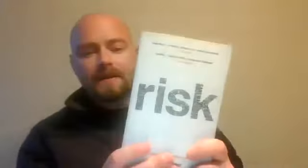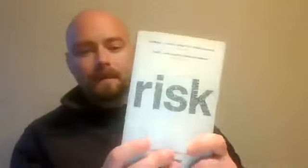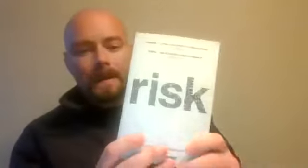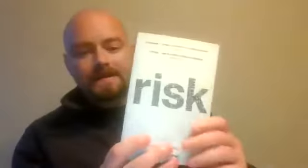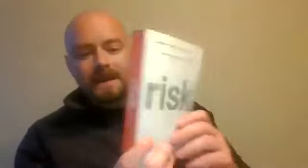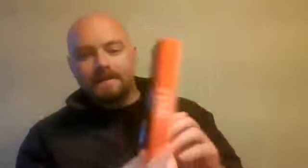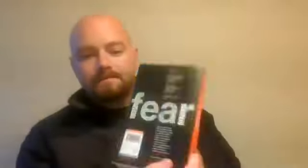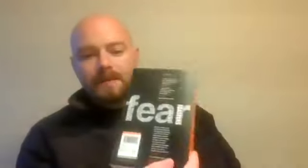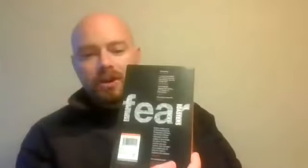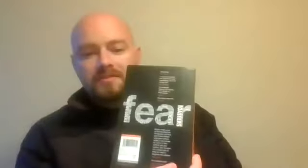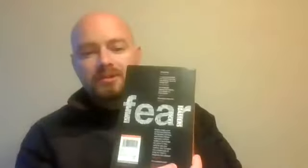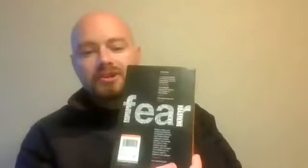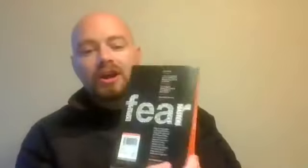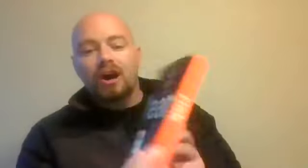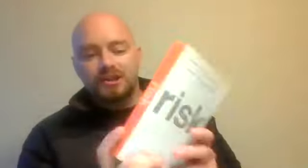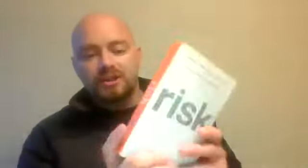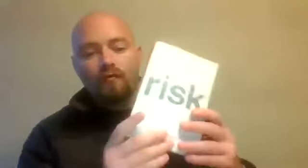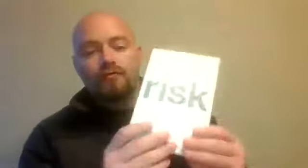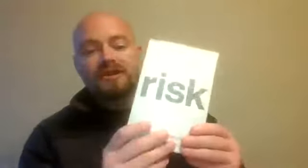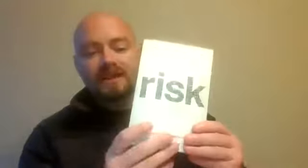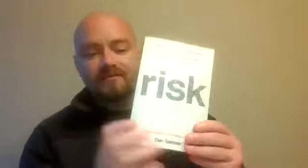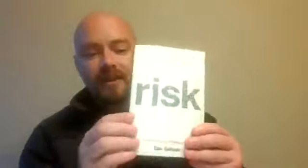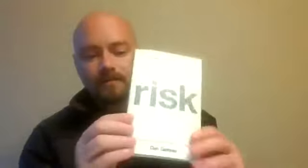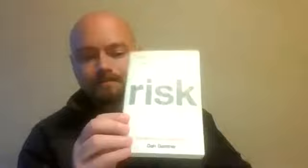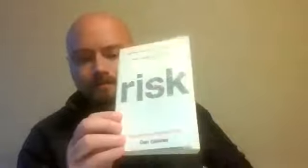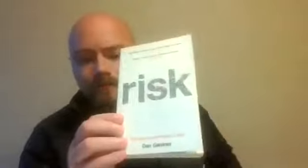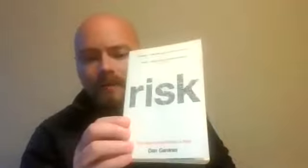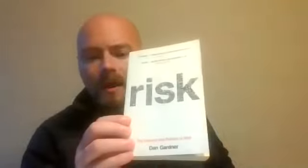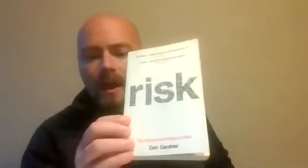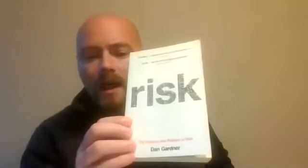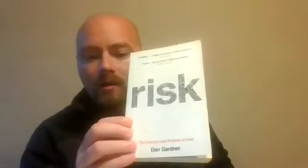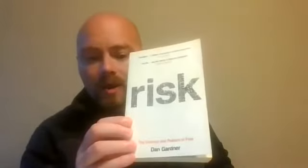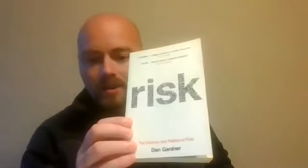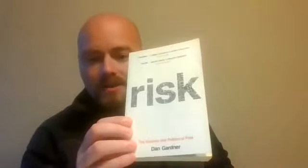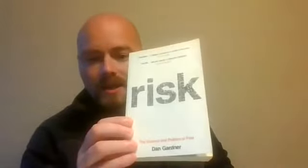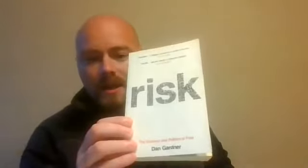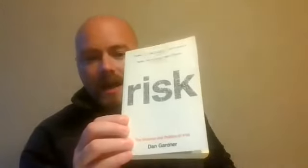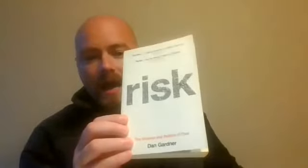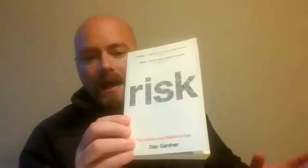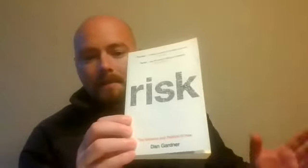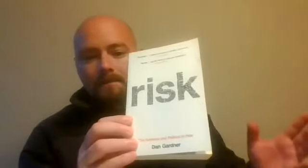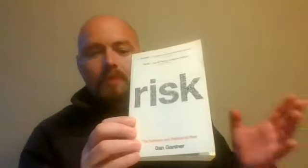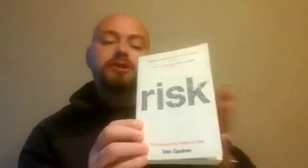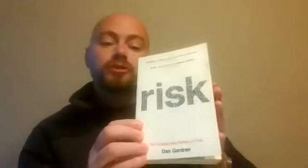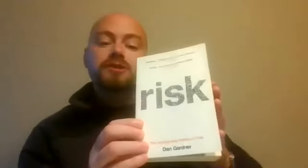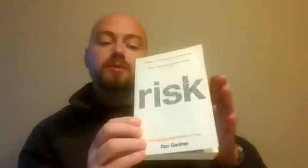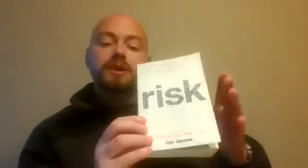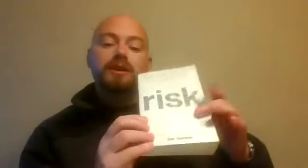it talks about the psychology of risk and fear quite a bit. Now, he's a journalist, but he